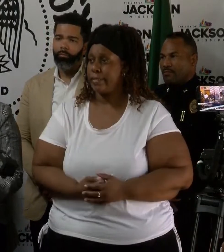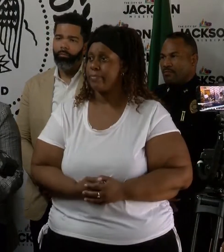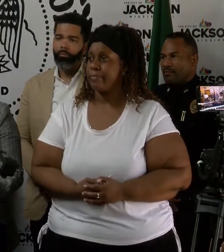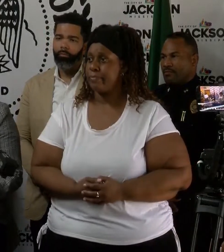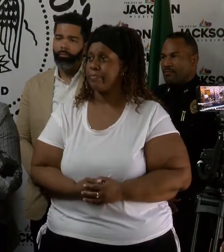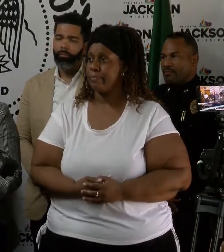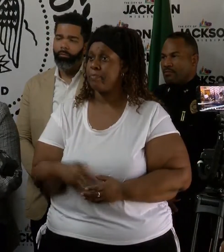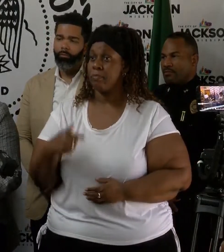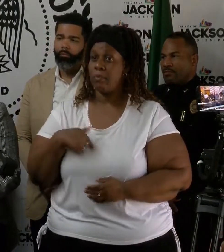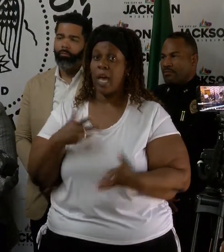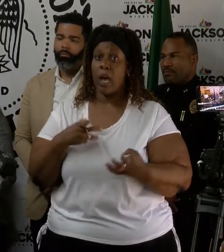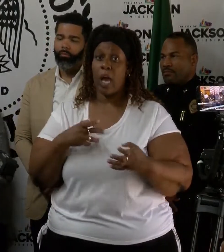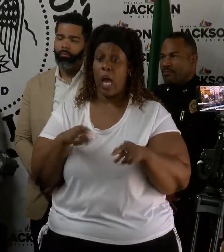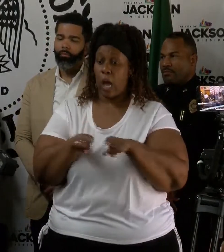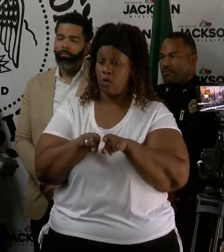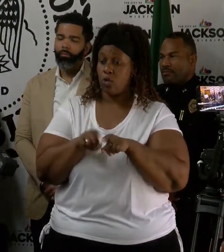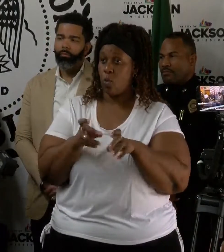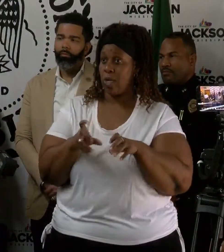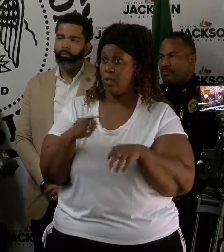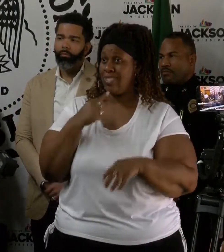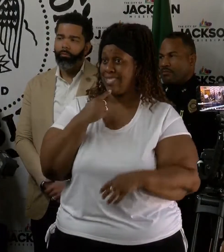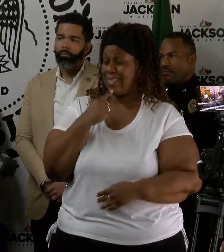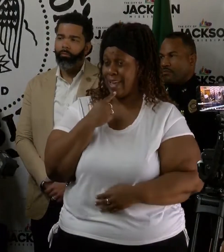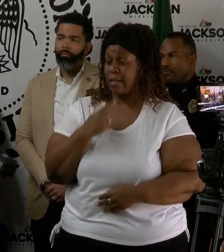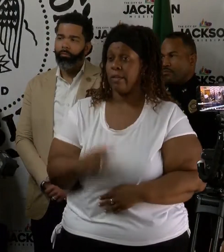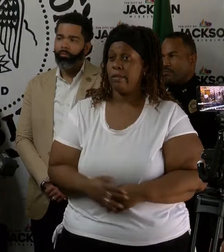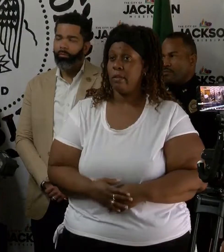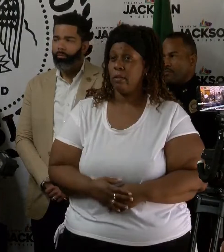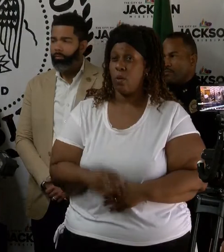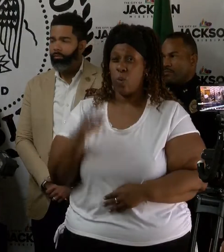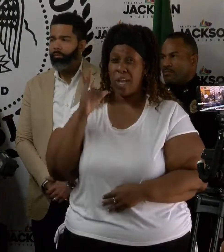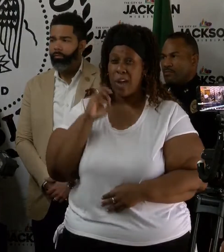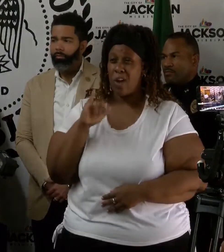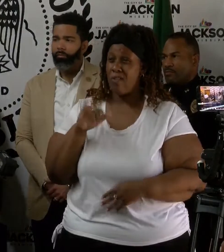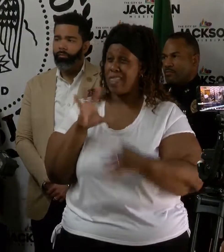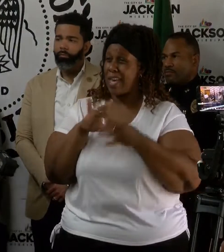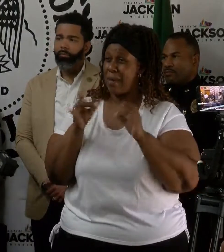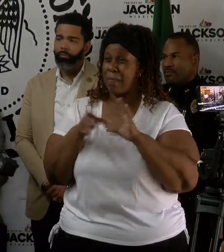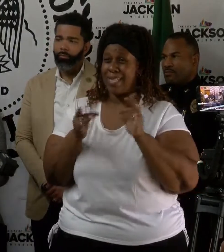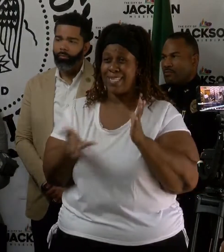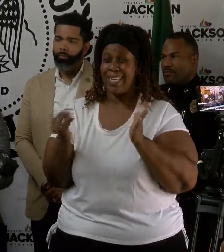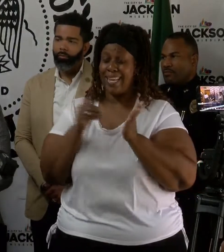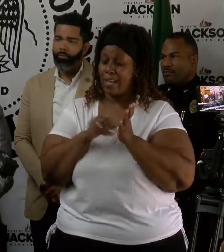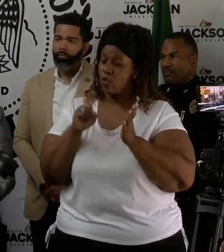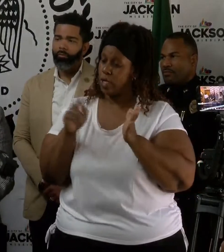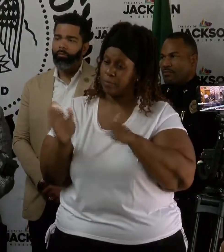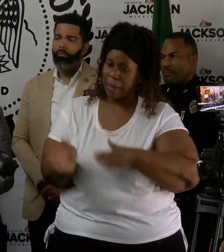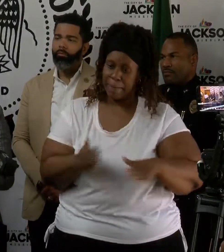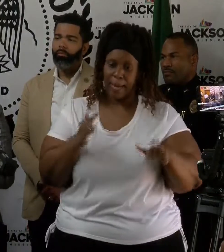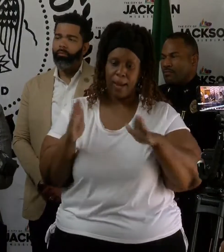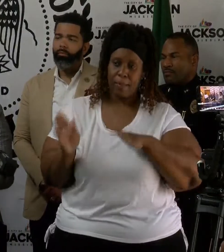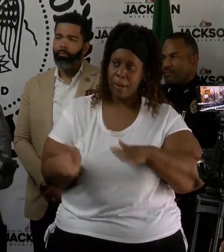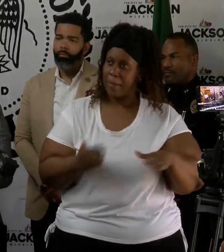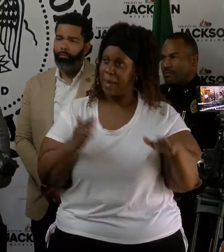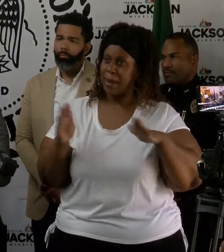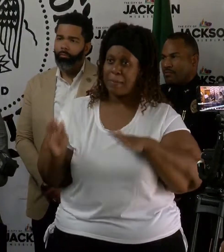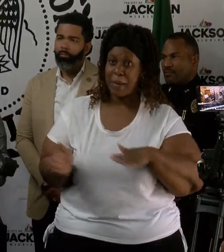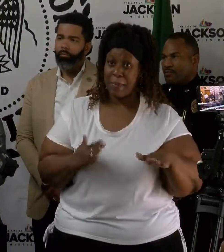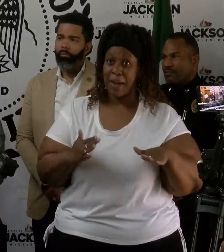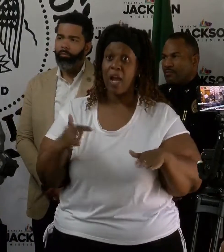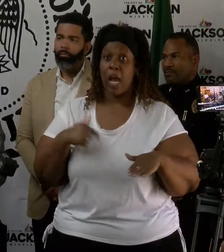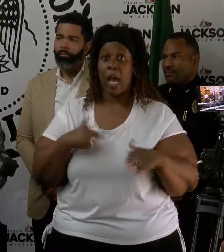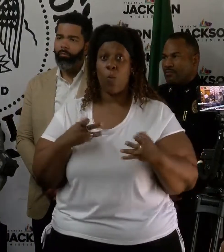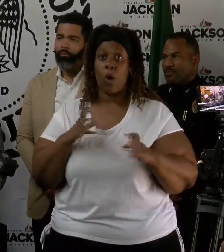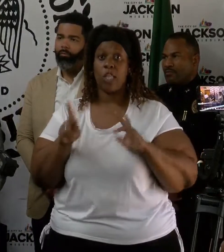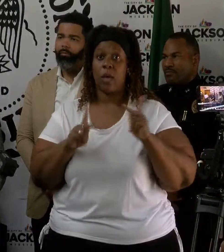I definitely want to also include that we've heard this message over so many times. Prepare, prepare, prepare. And I just want to